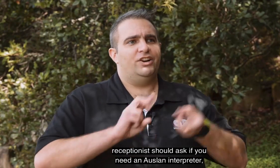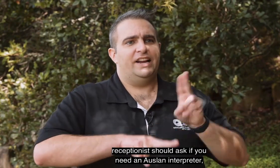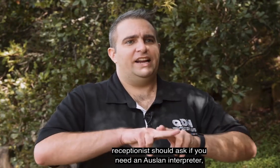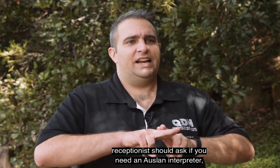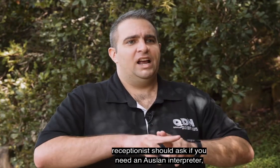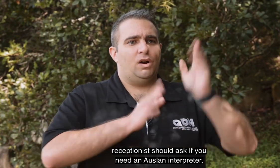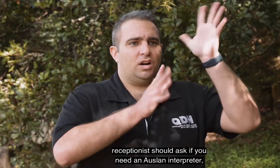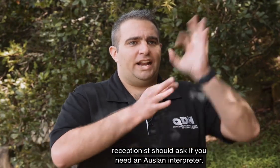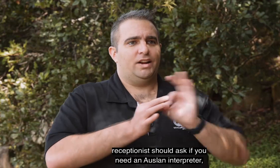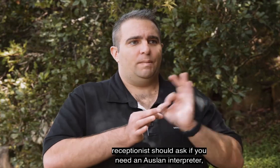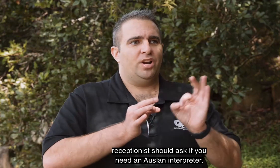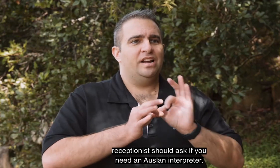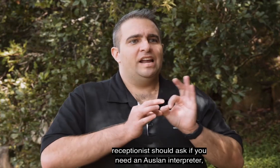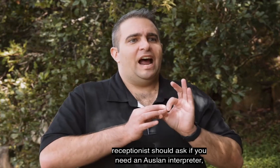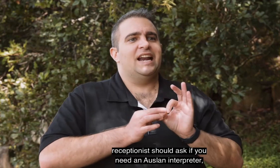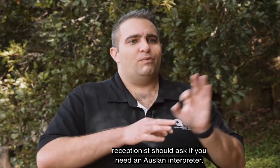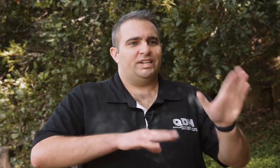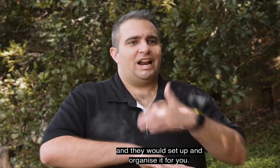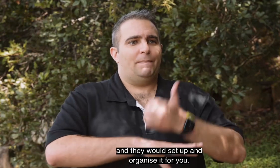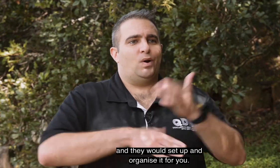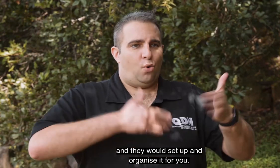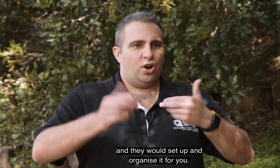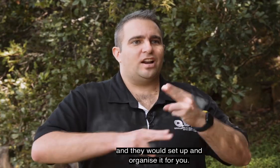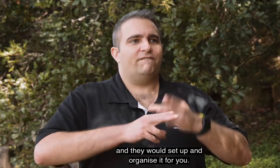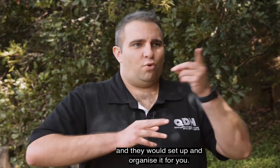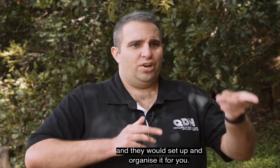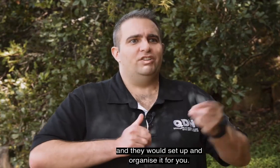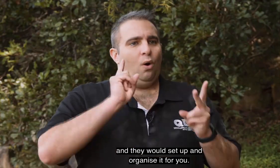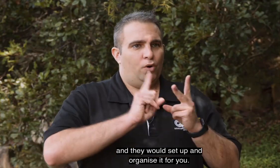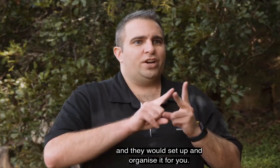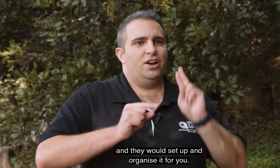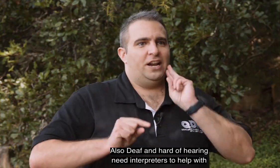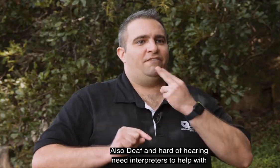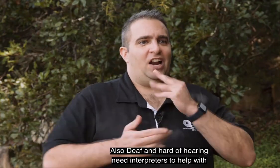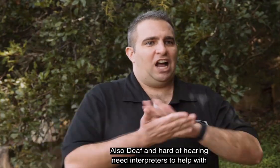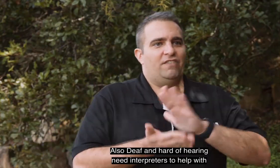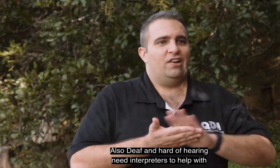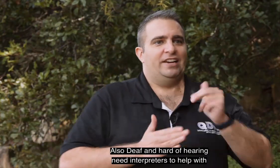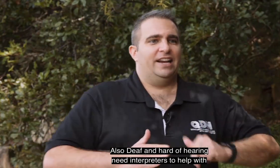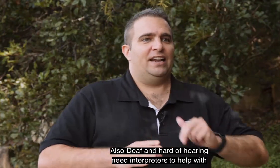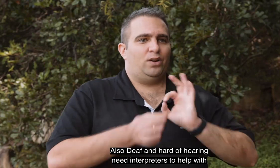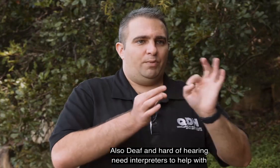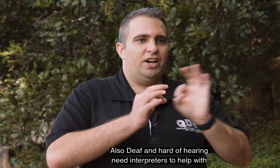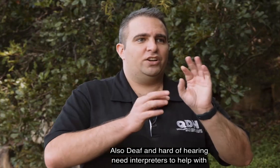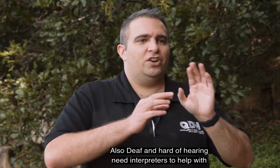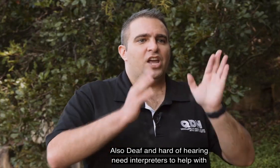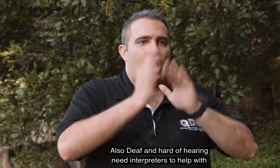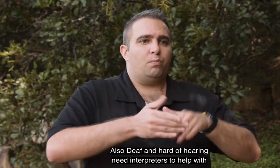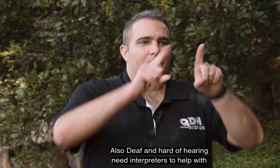you need an Auslan interpreter and they will set up and organise it for you. Also deaf and hard of hearing need interpreters to help with